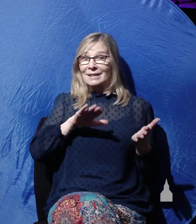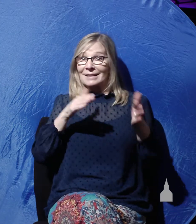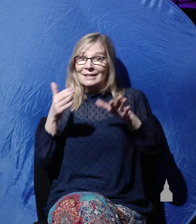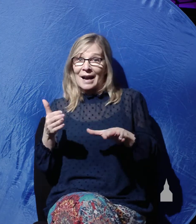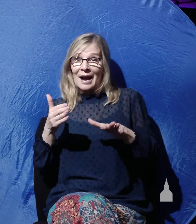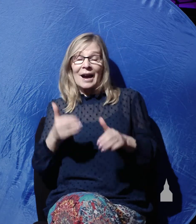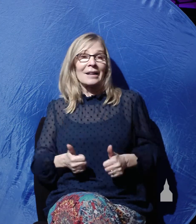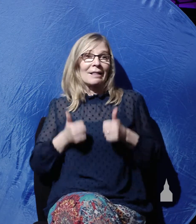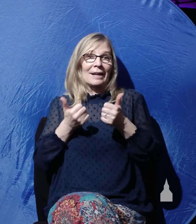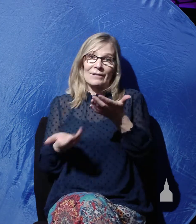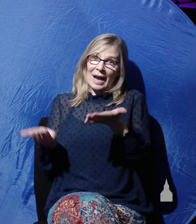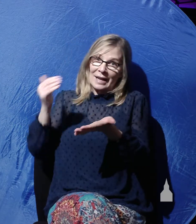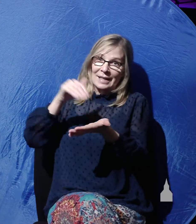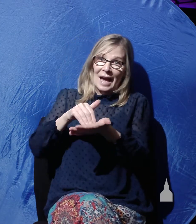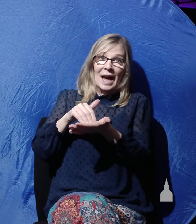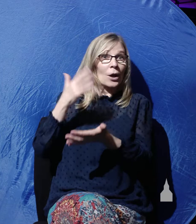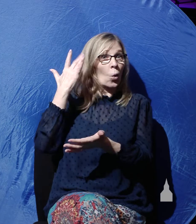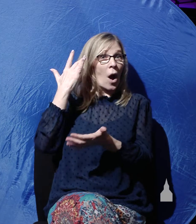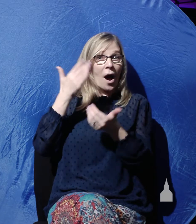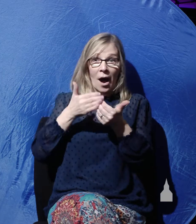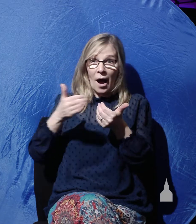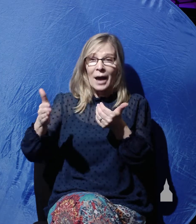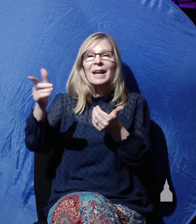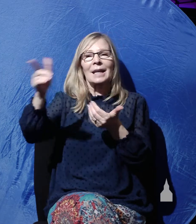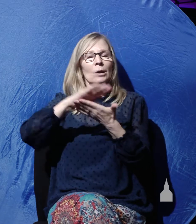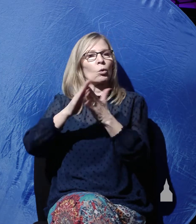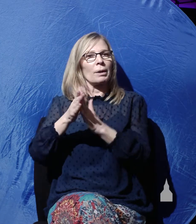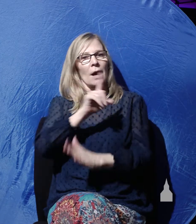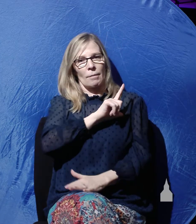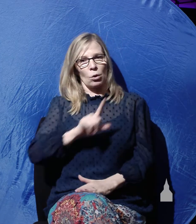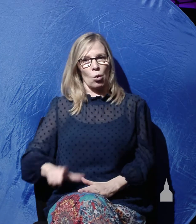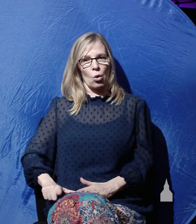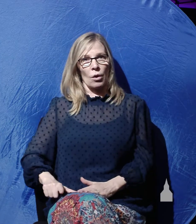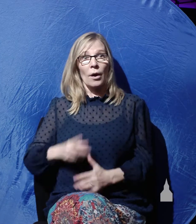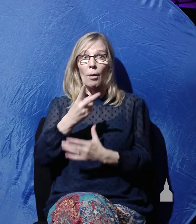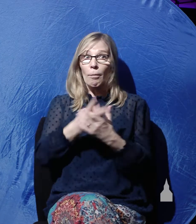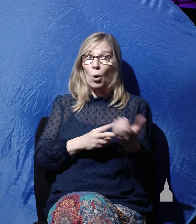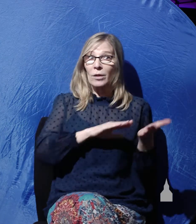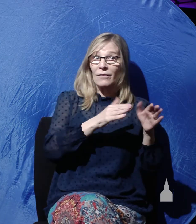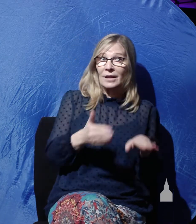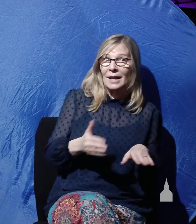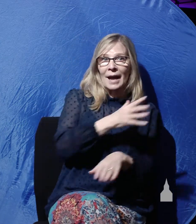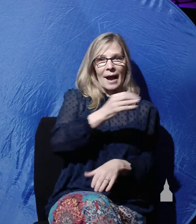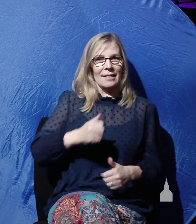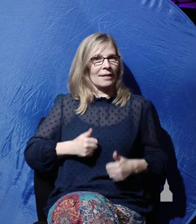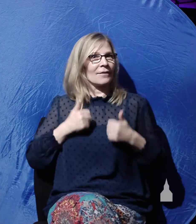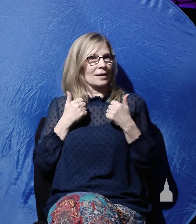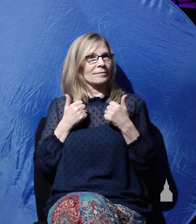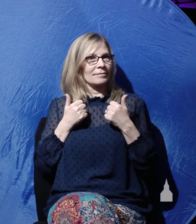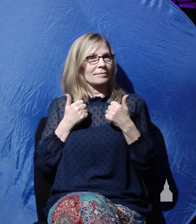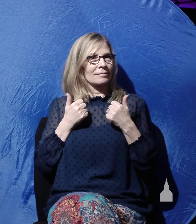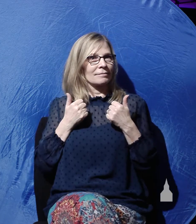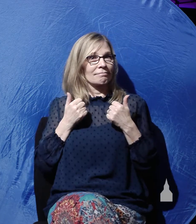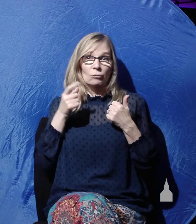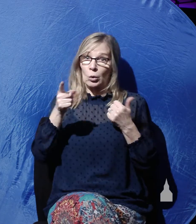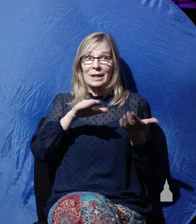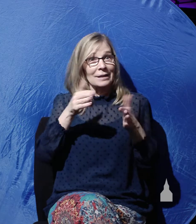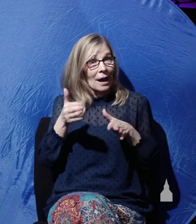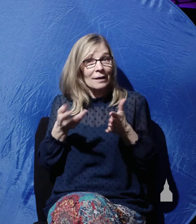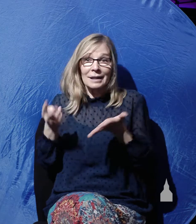again that he might be Lord both of the dead and of the living. He died, he rose again that he might be your